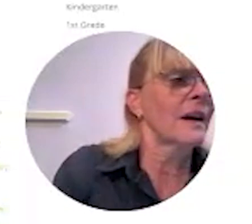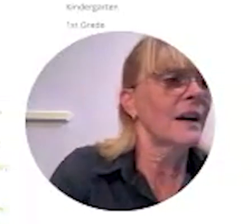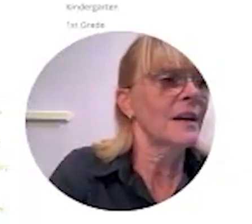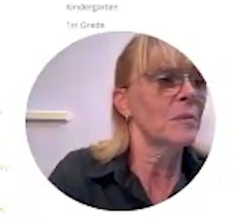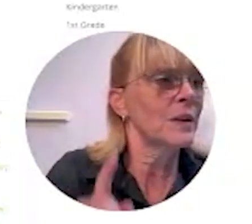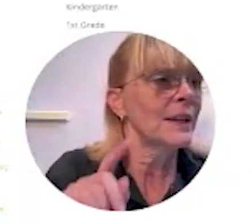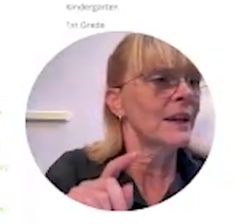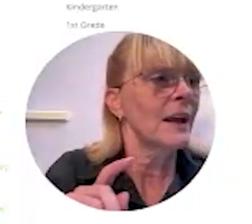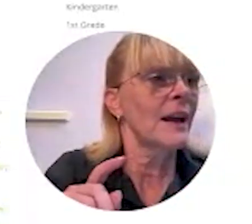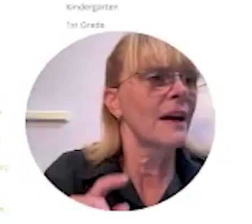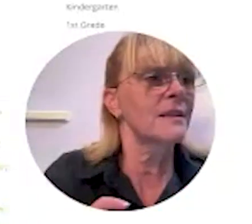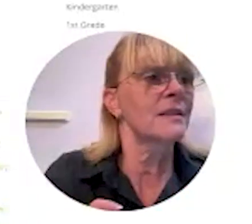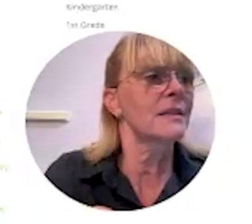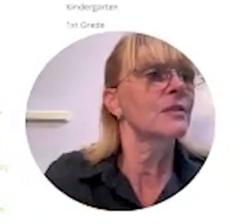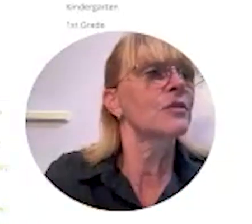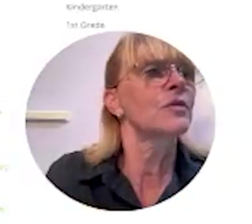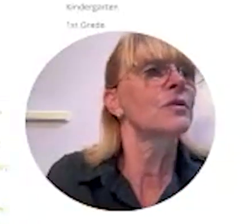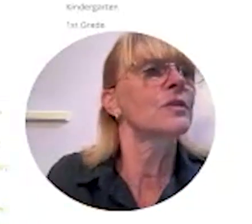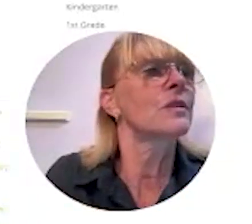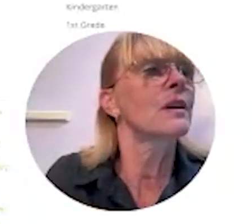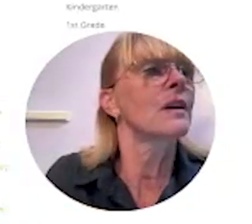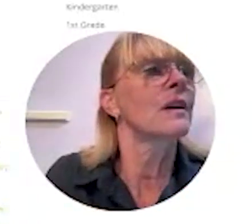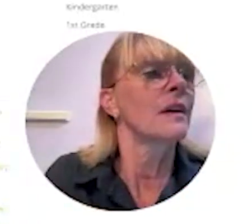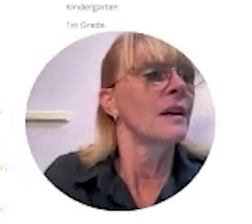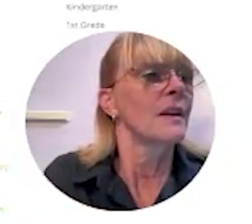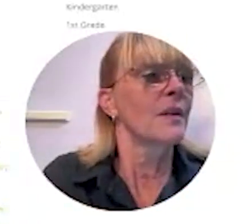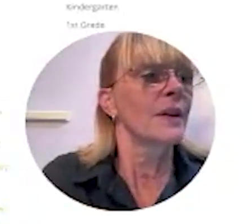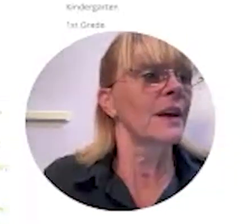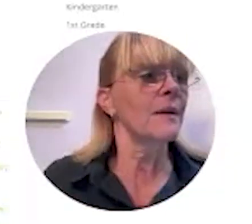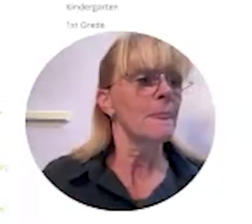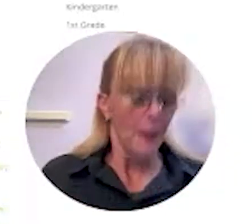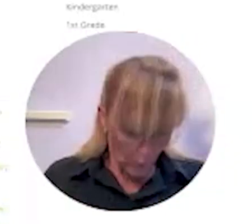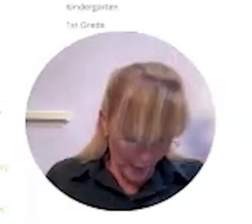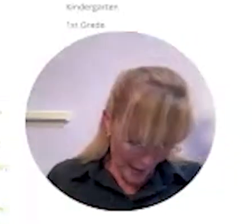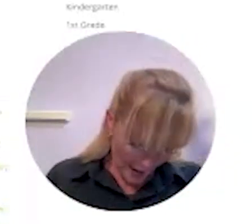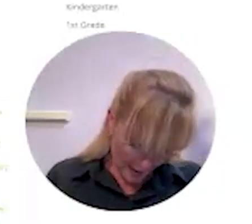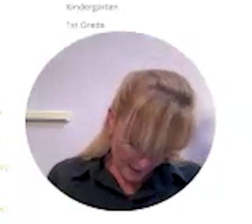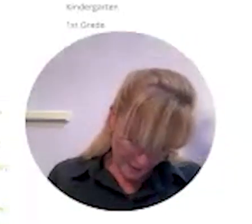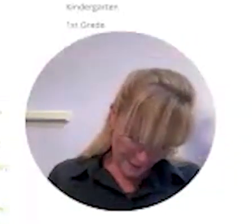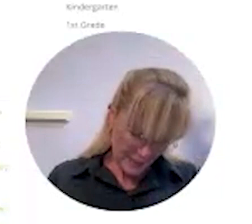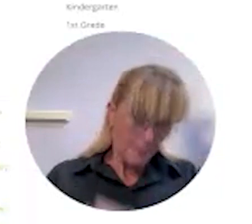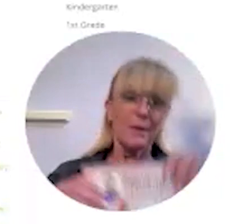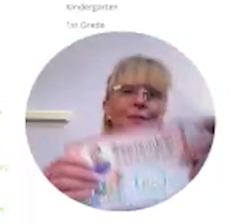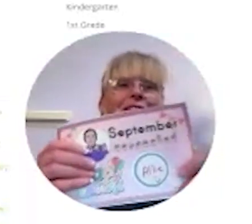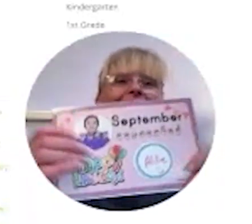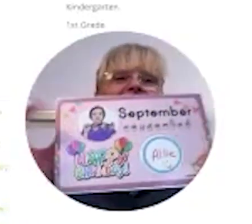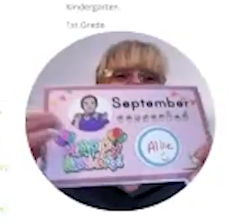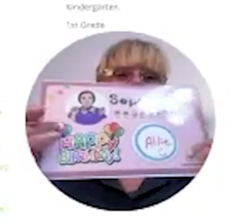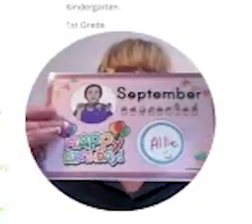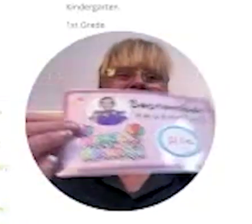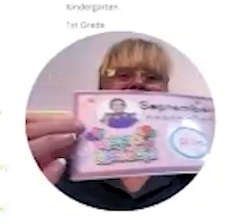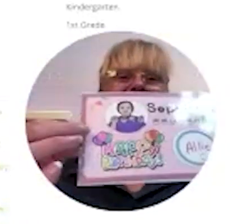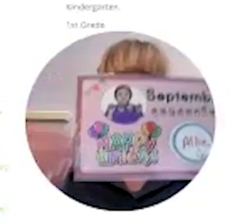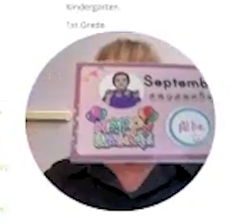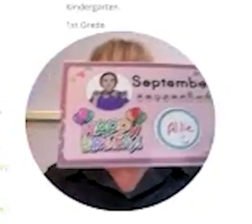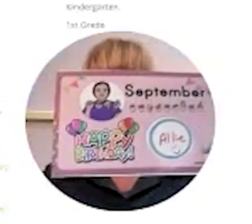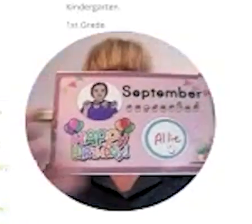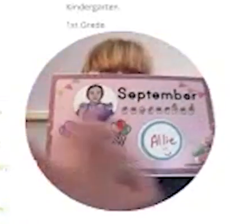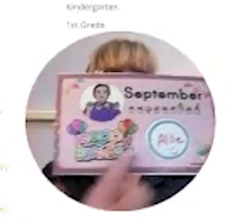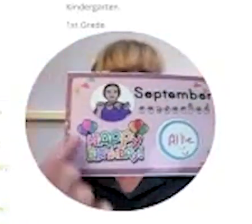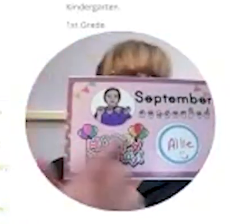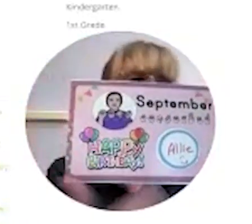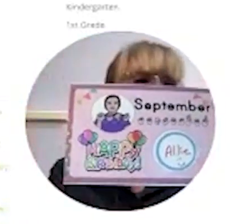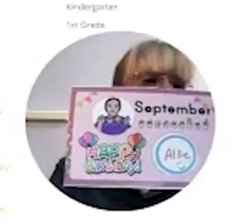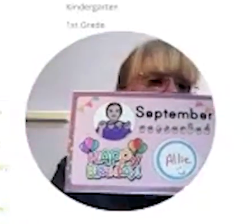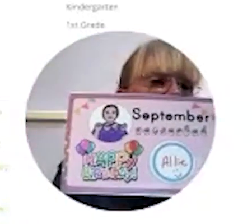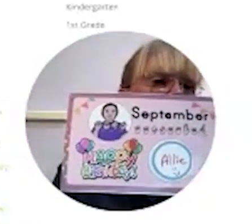i am looking at there we go we have birthdays yes so this